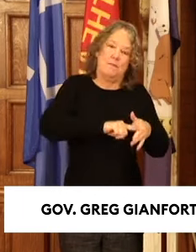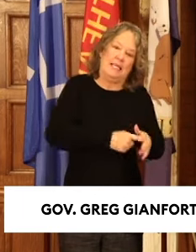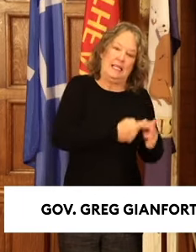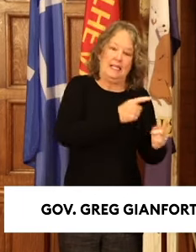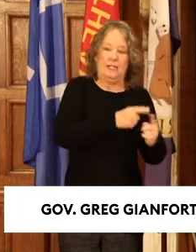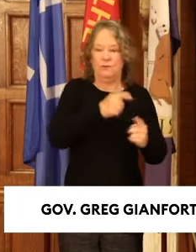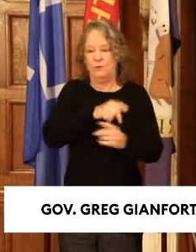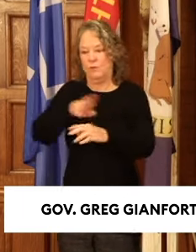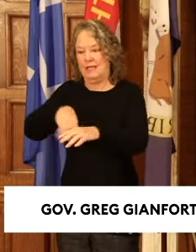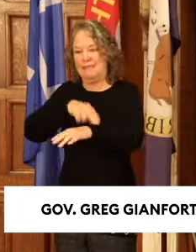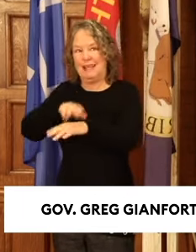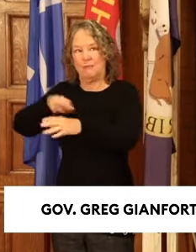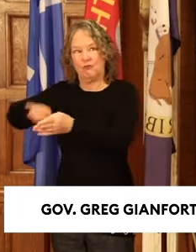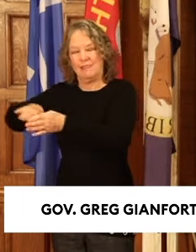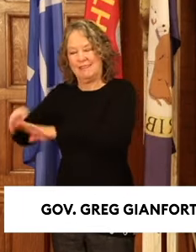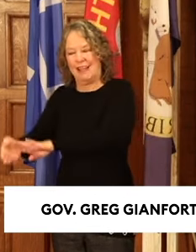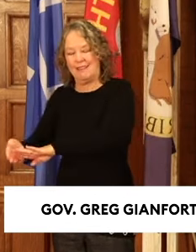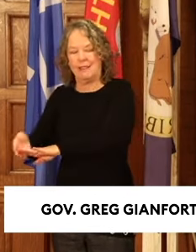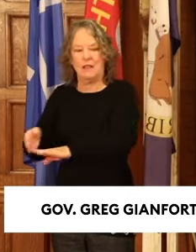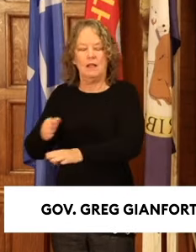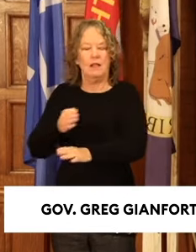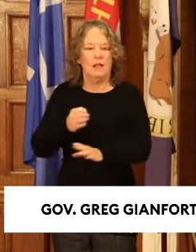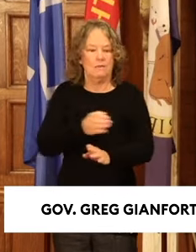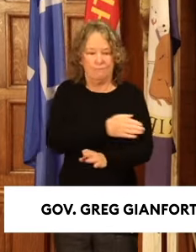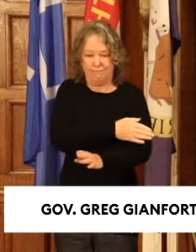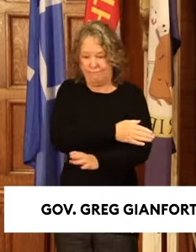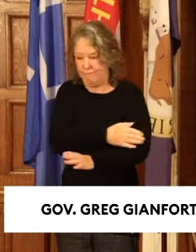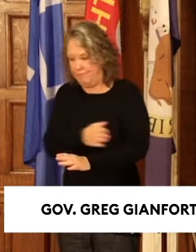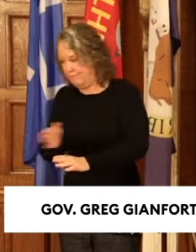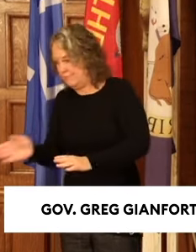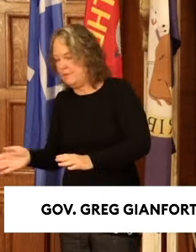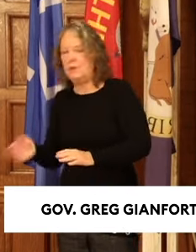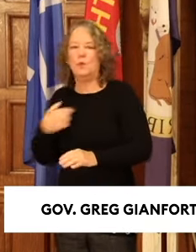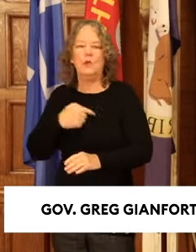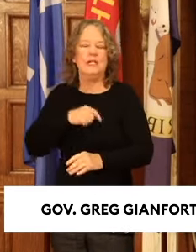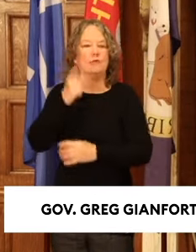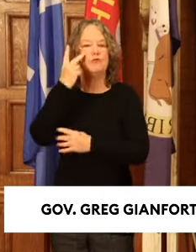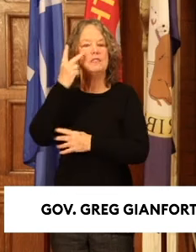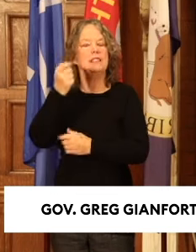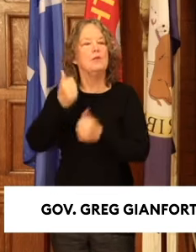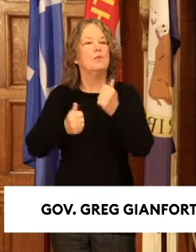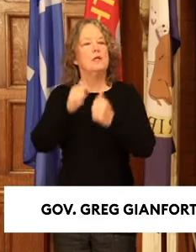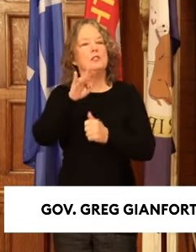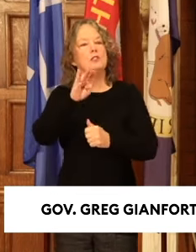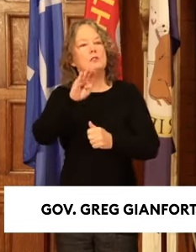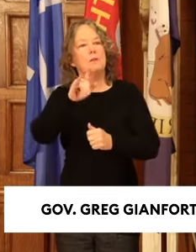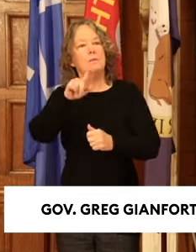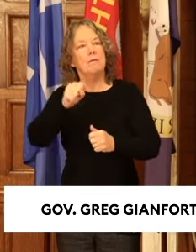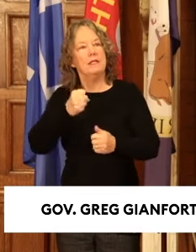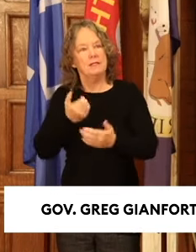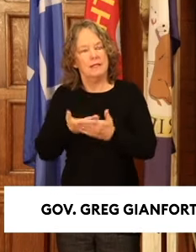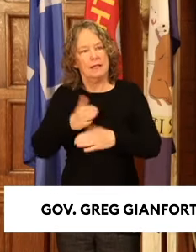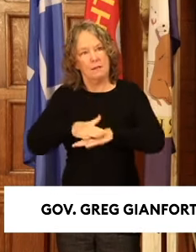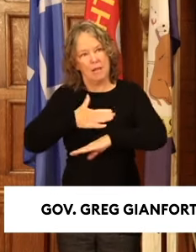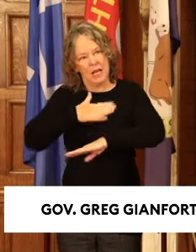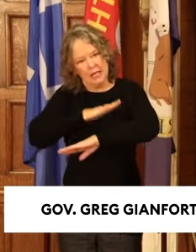need to see what bills make it through the legislature to get to my desk, and I'll give them serious consideration.